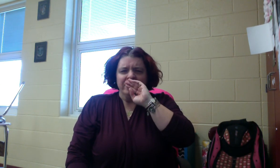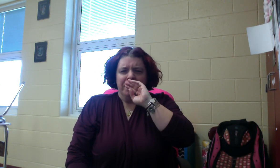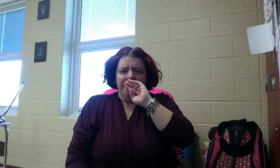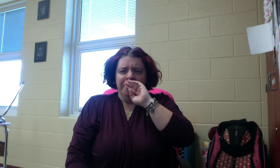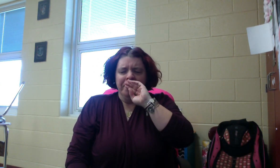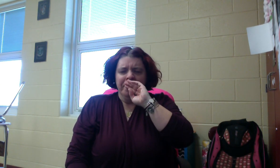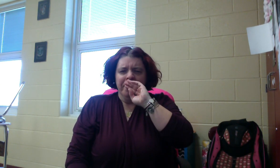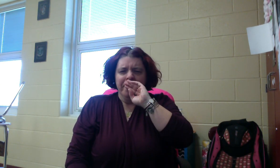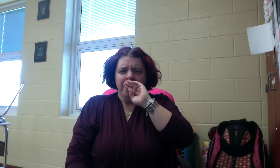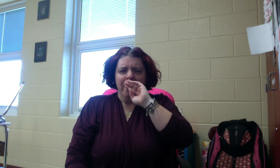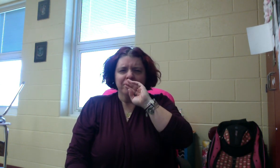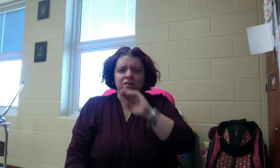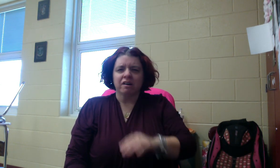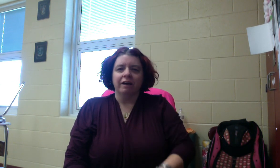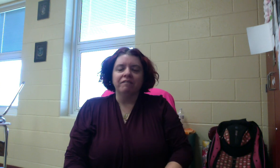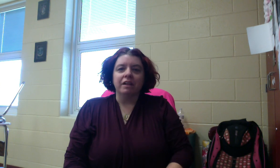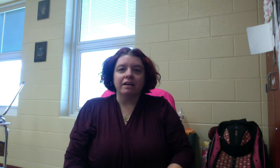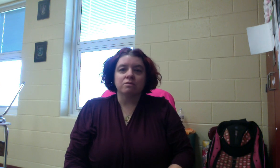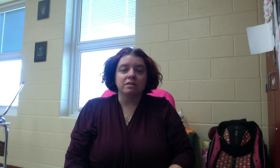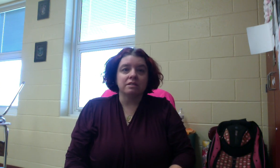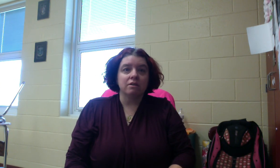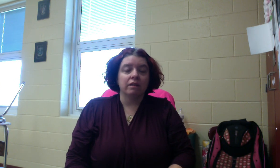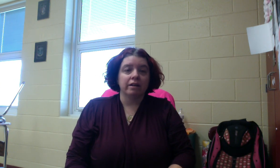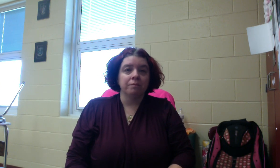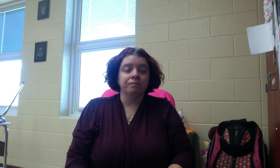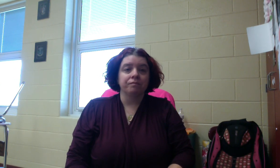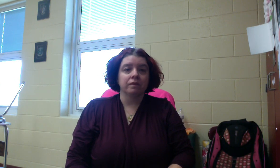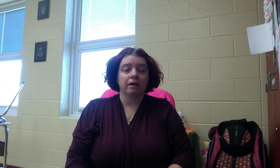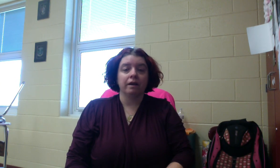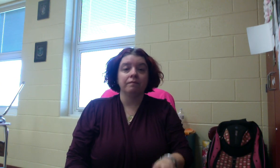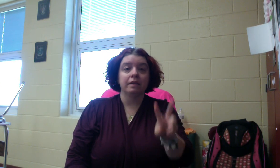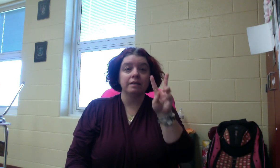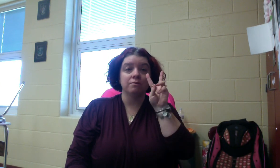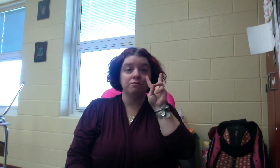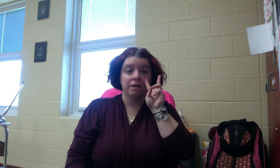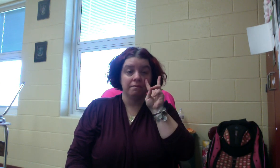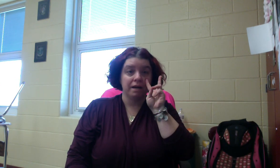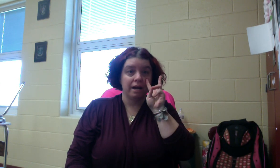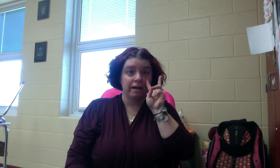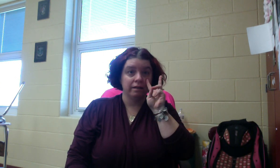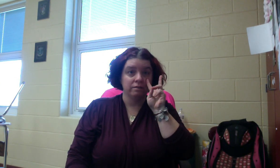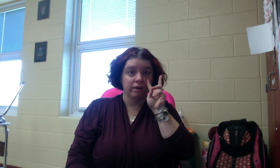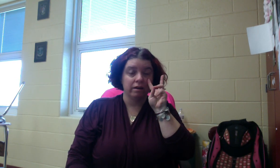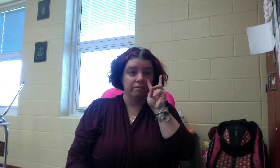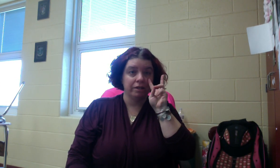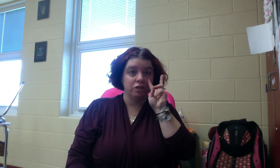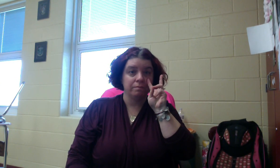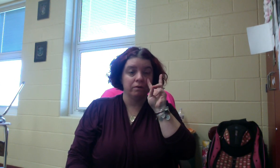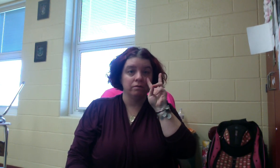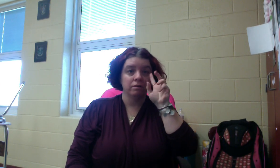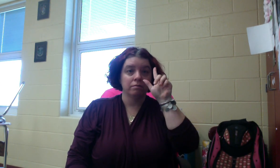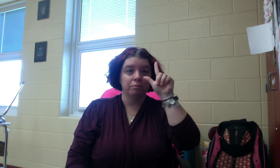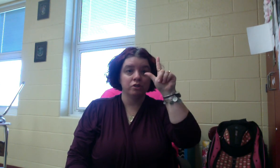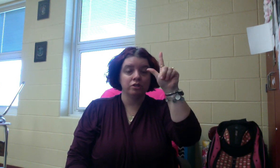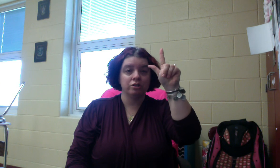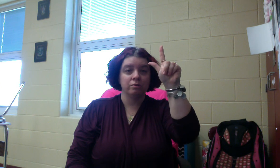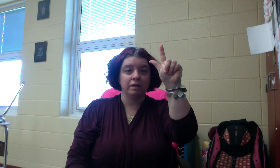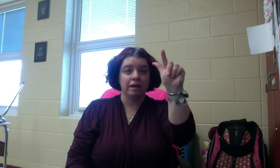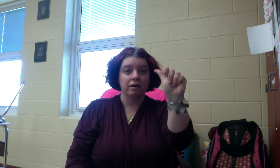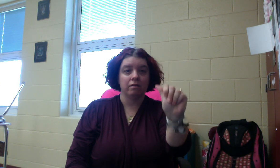one, oh, I'm so sorry. The last one is see you later. Okay? It's a V at my eye. It's right here on my cheekbone. Pushes to an L,